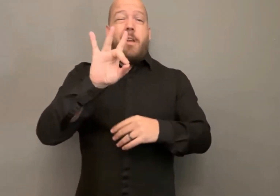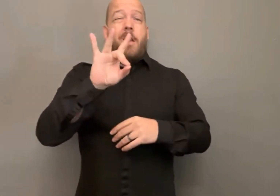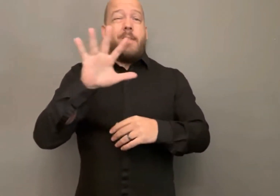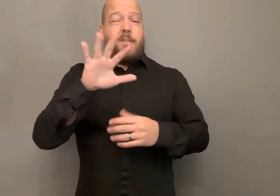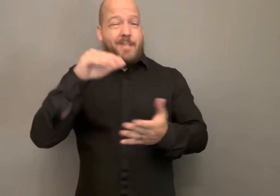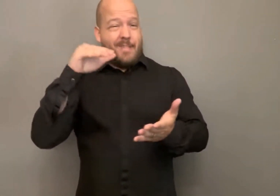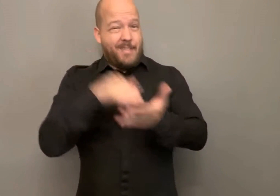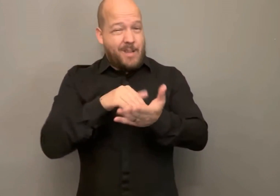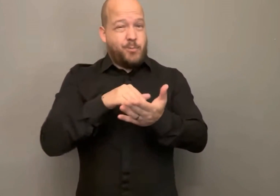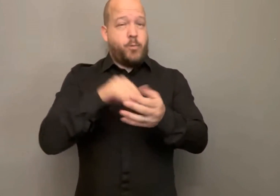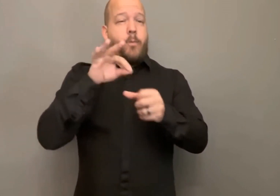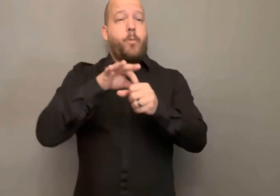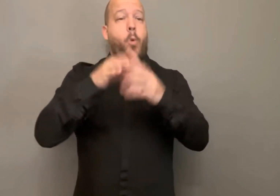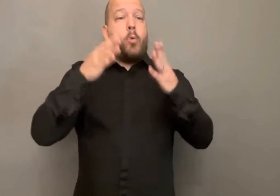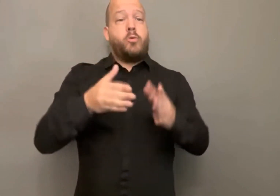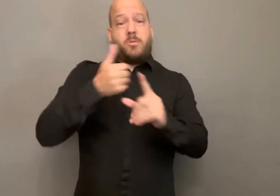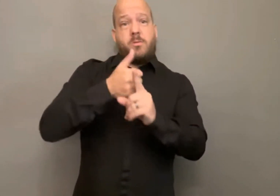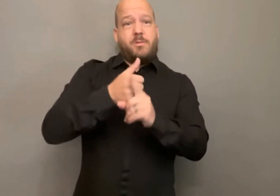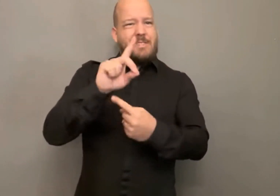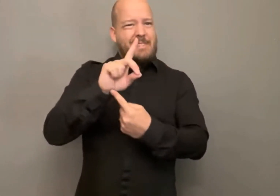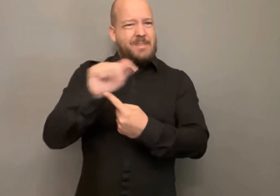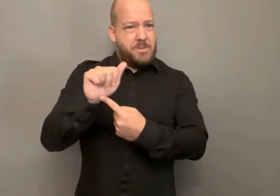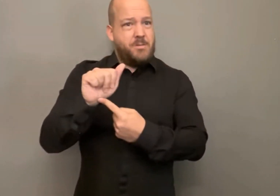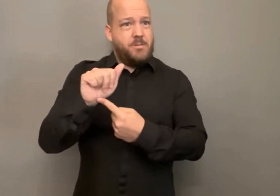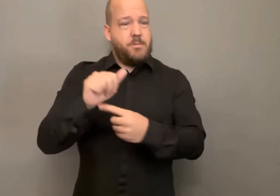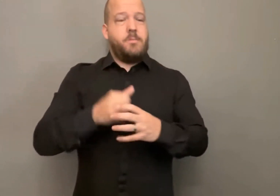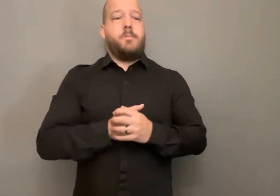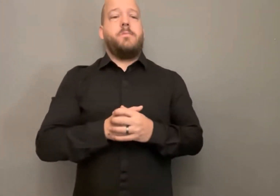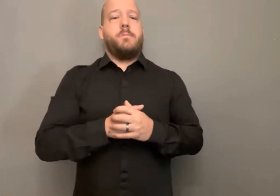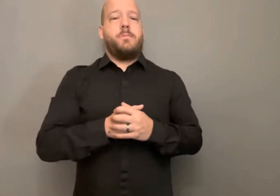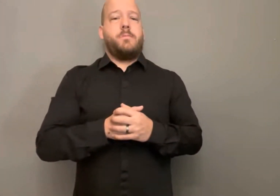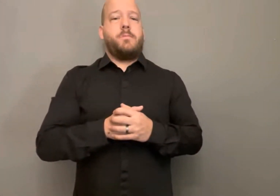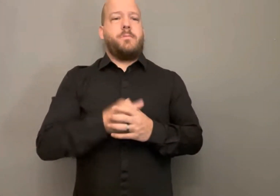over 850 000 georgians with disabilities